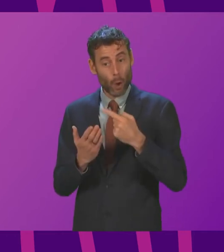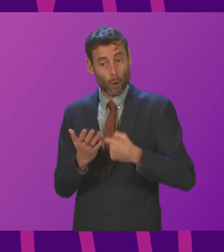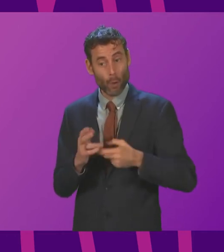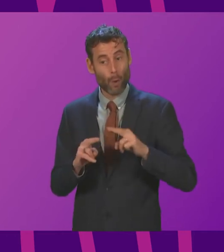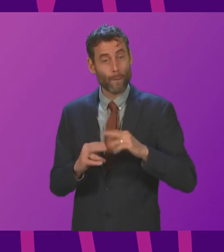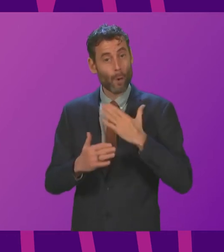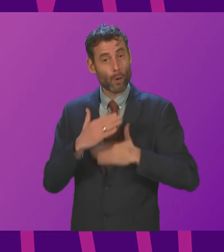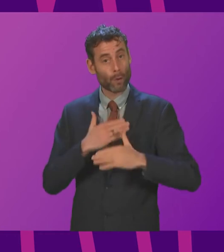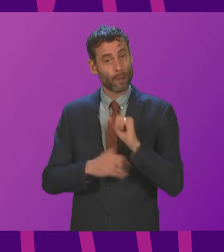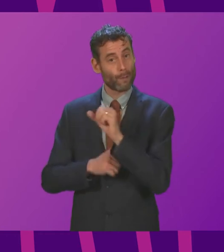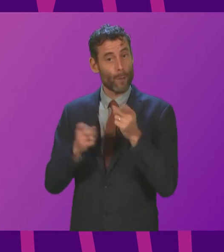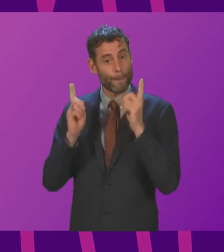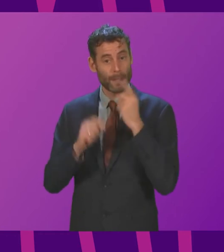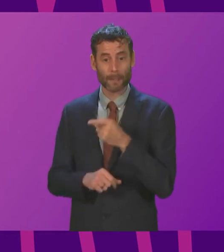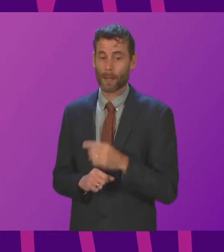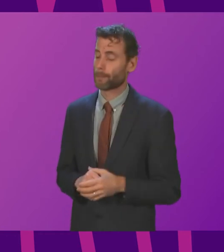or otherwise?